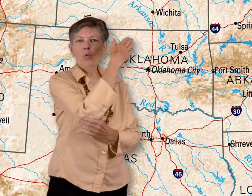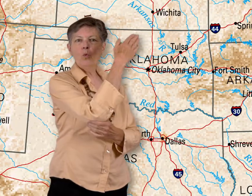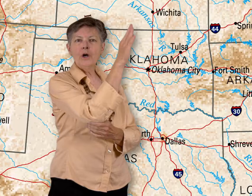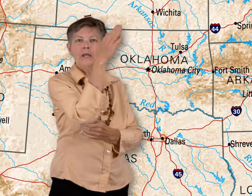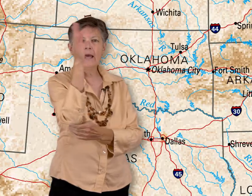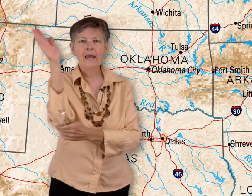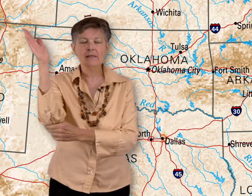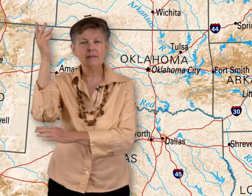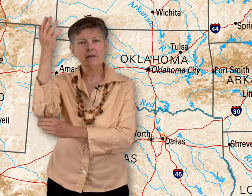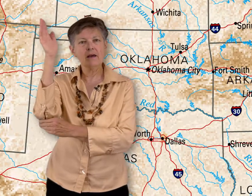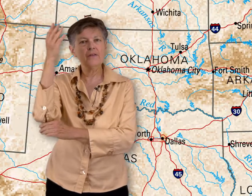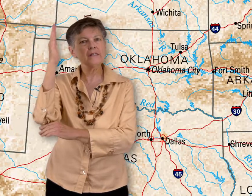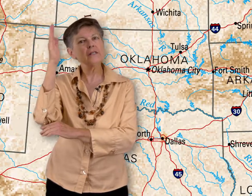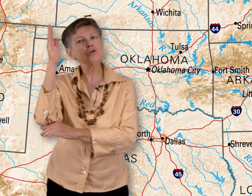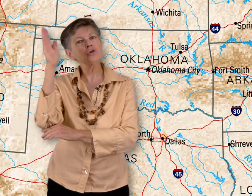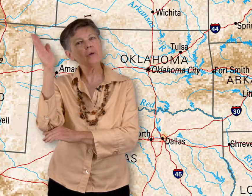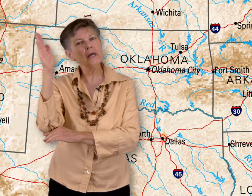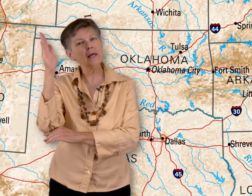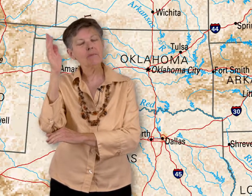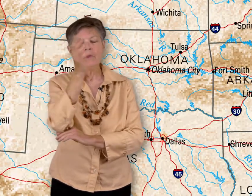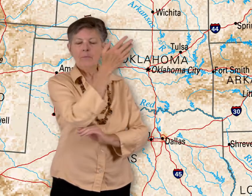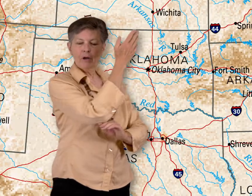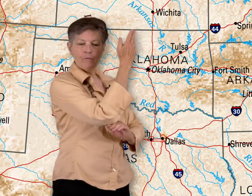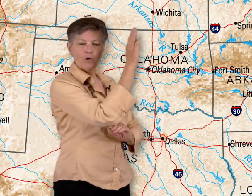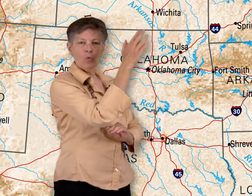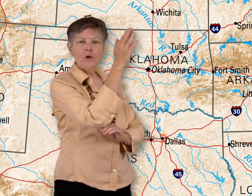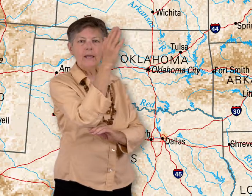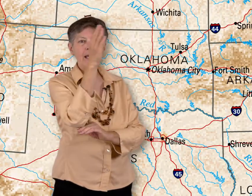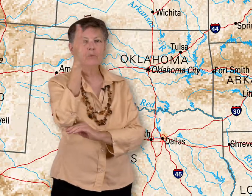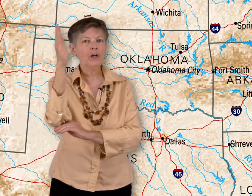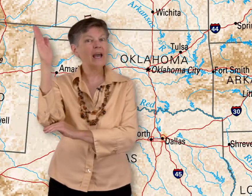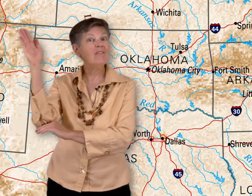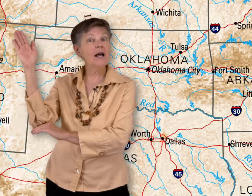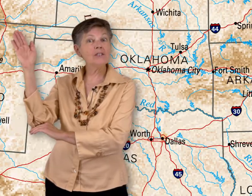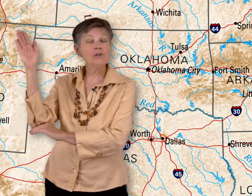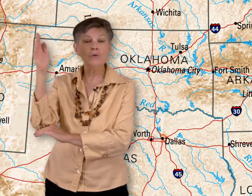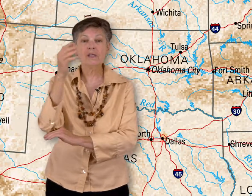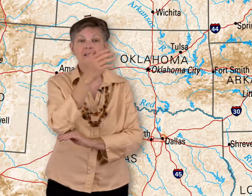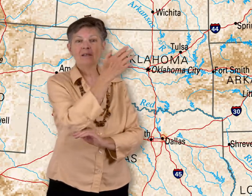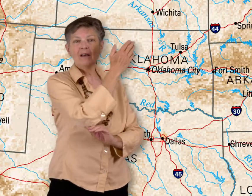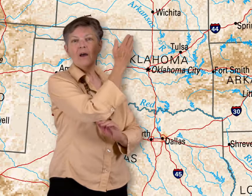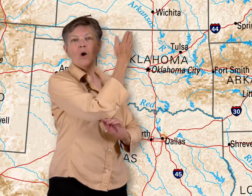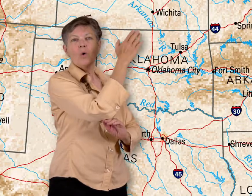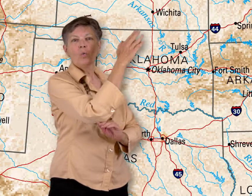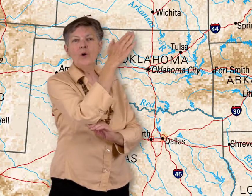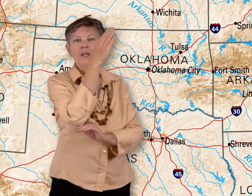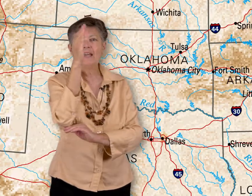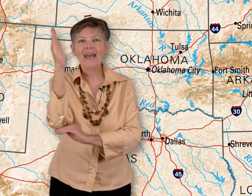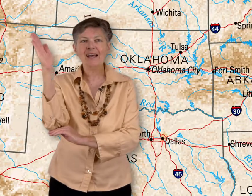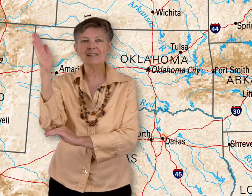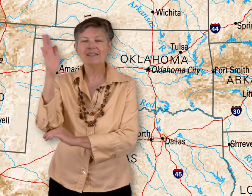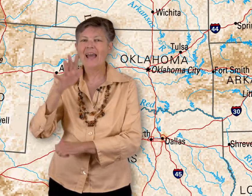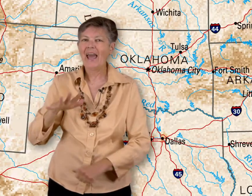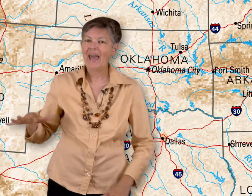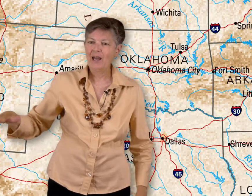woodlands. Now this is tree, but for a woodland we're going to have lots of trees. Woodlands and